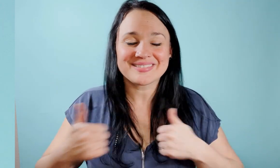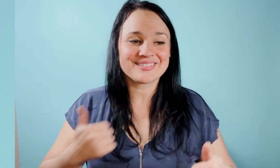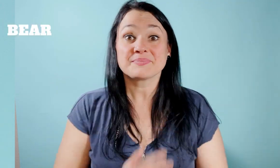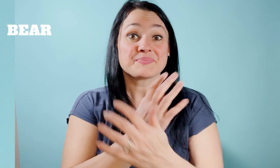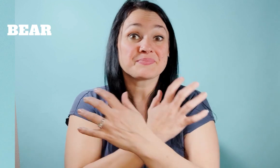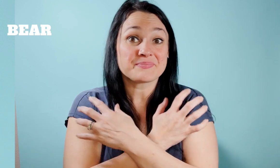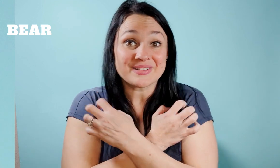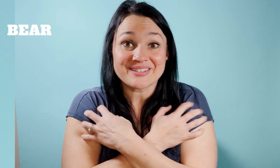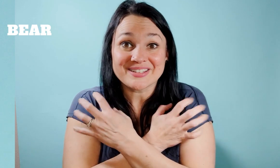bear